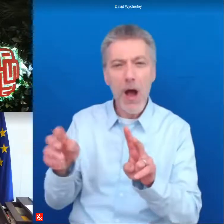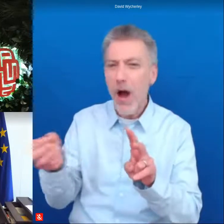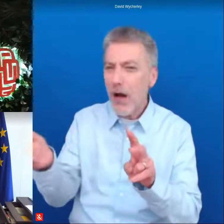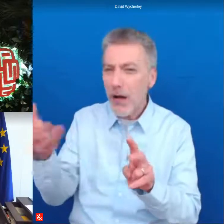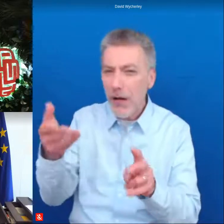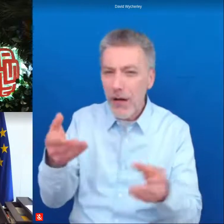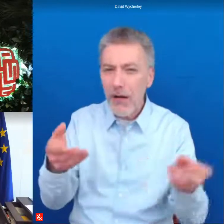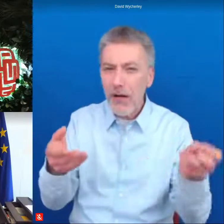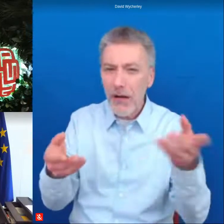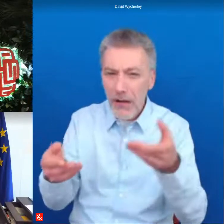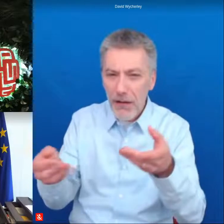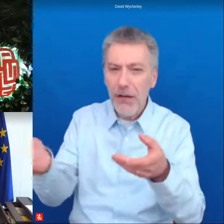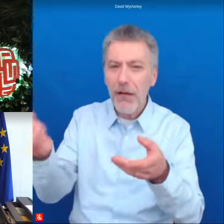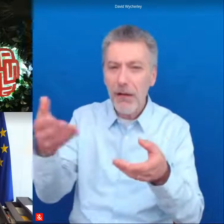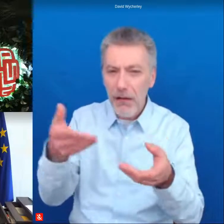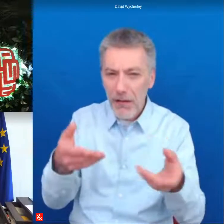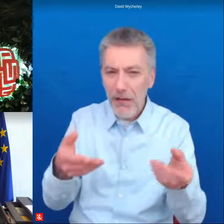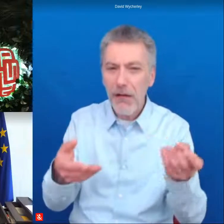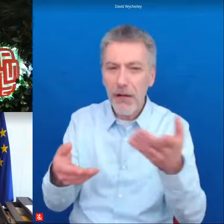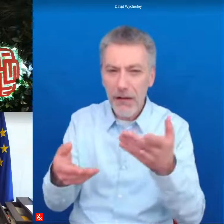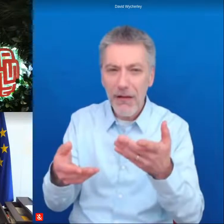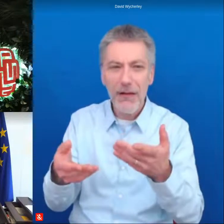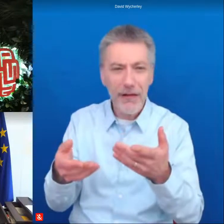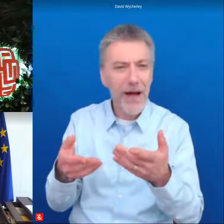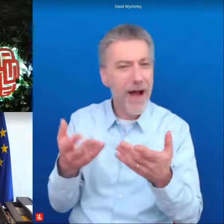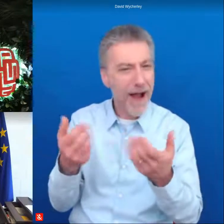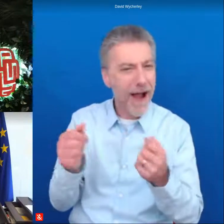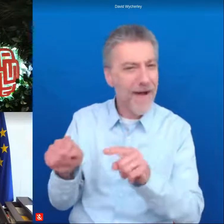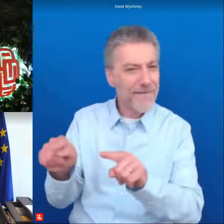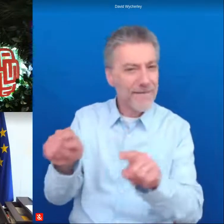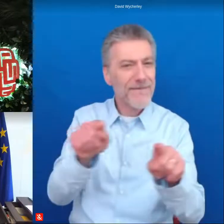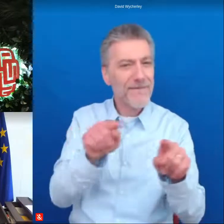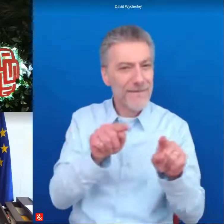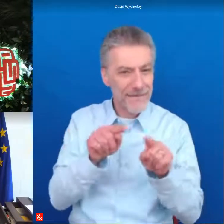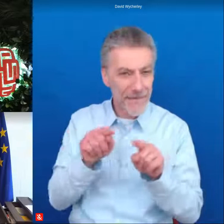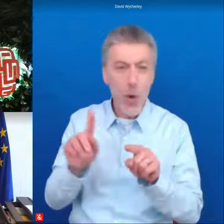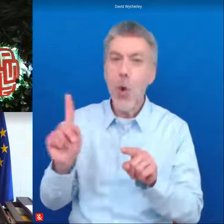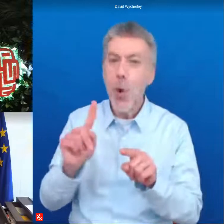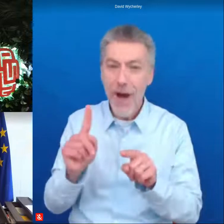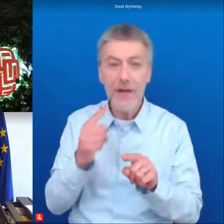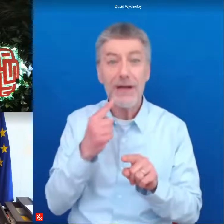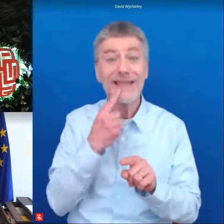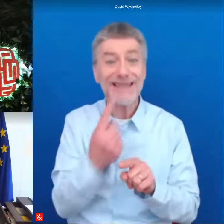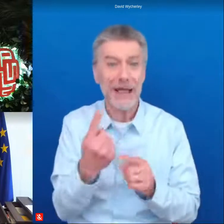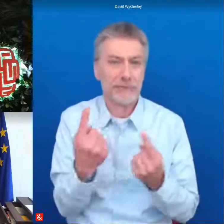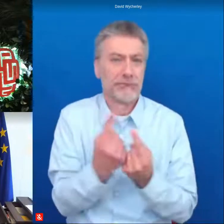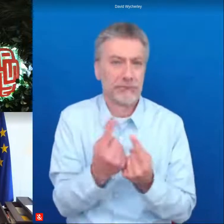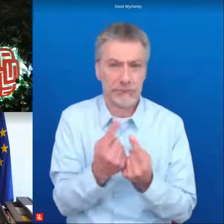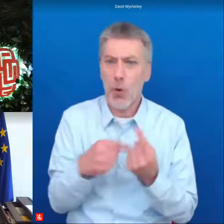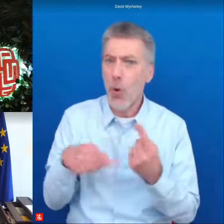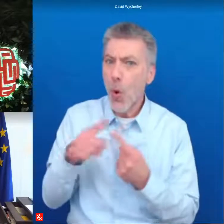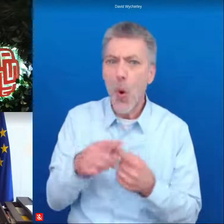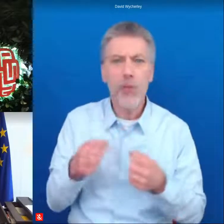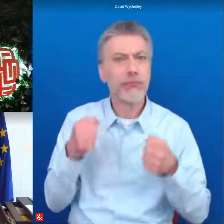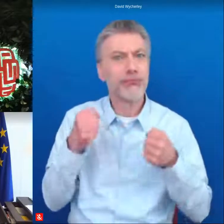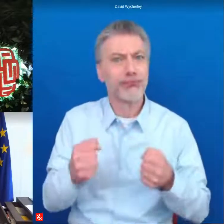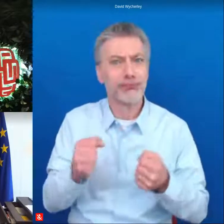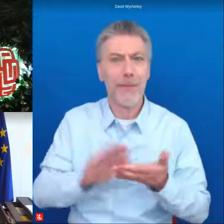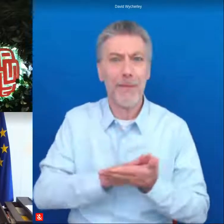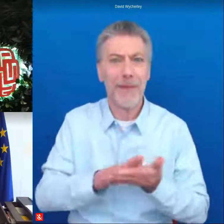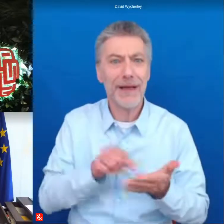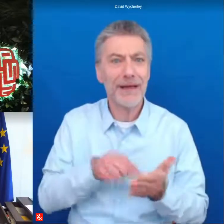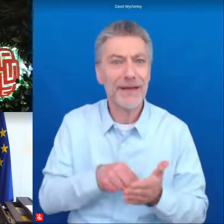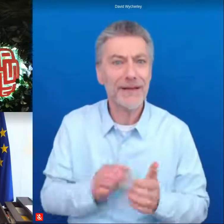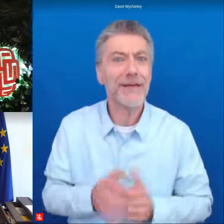usually say uh in this case everybody that intervened meant it because we are very very uh